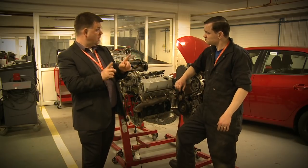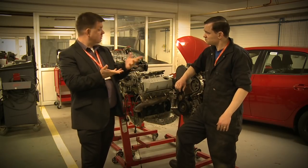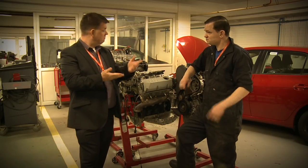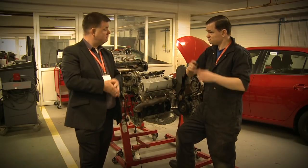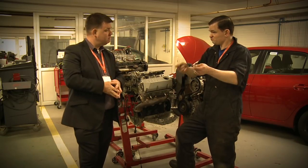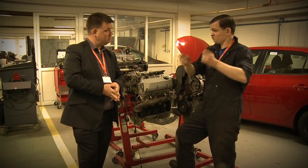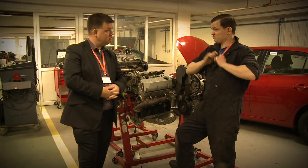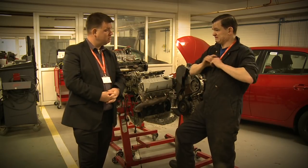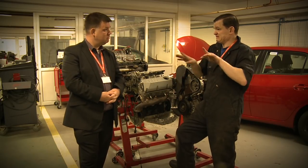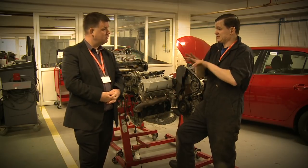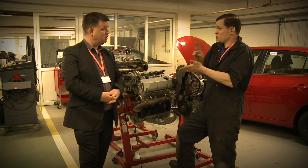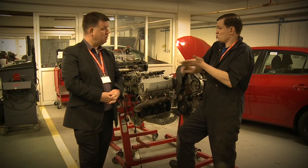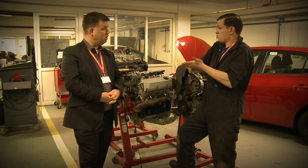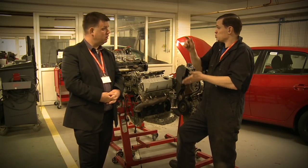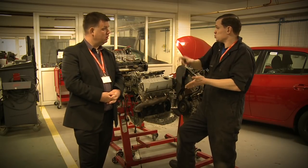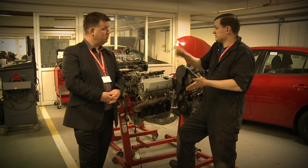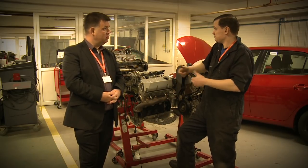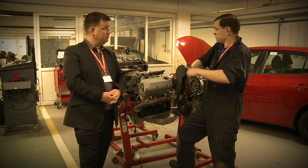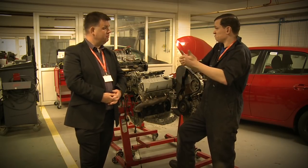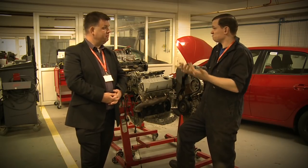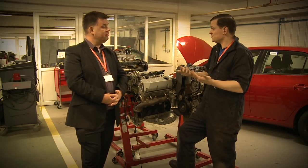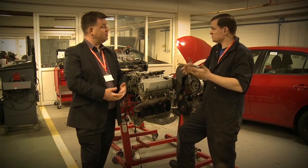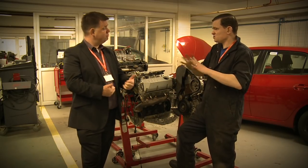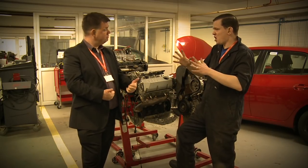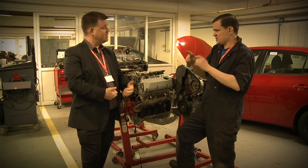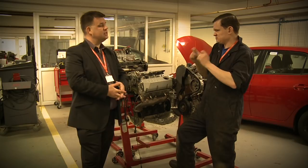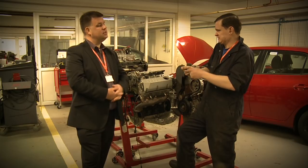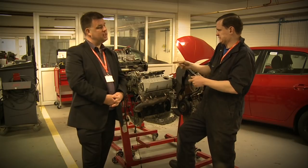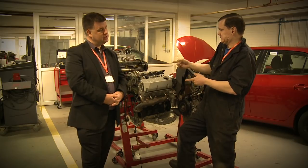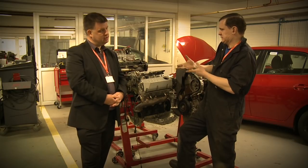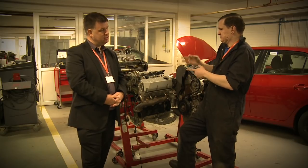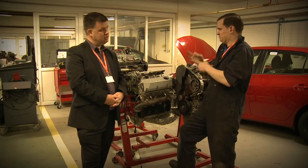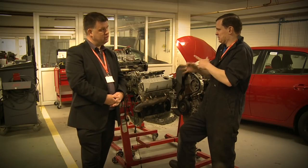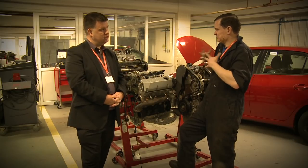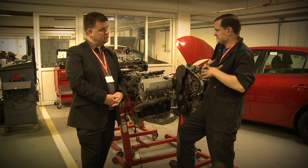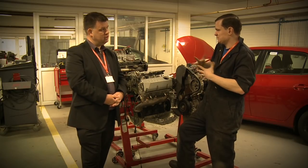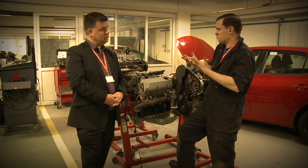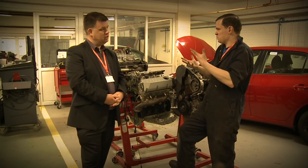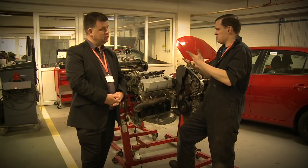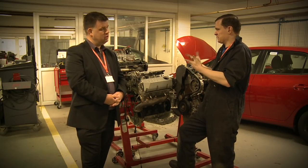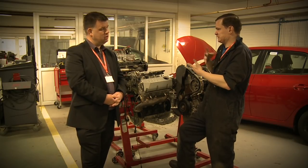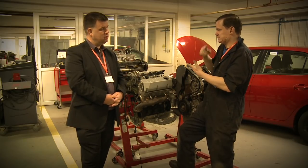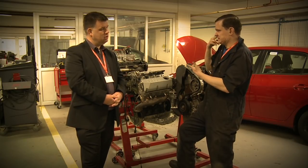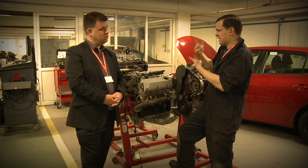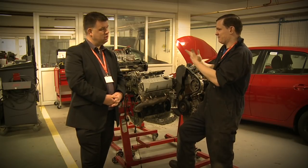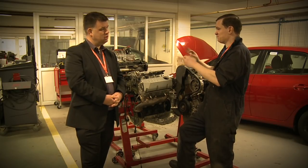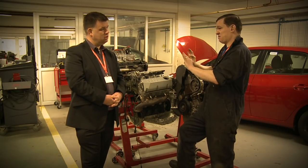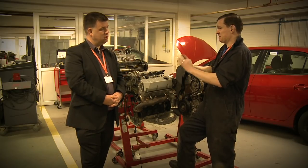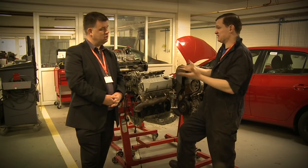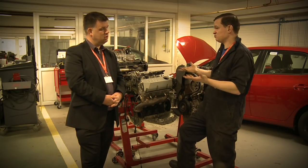I've not felt patronised. I've just been included in everything. Sometimes I need to ask for things to be repeated in class but the tutors are always willing